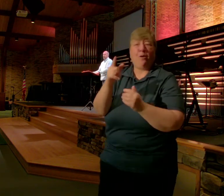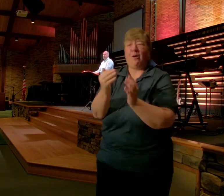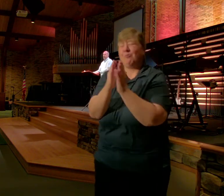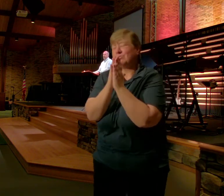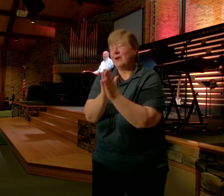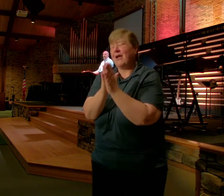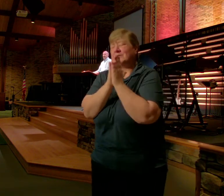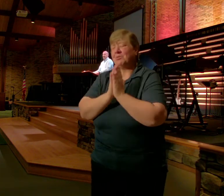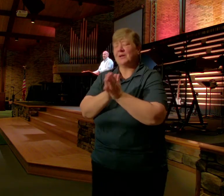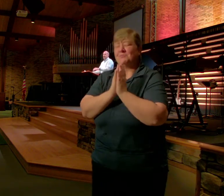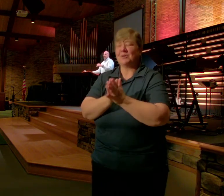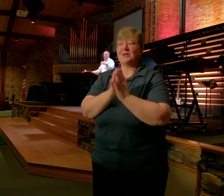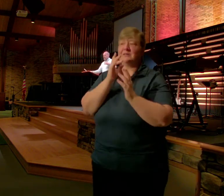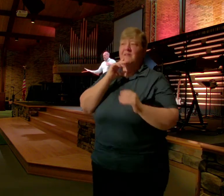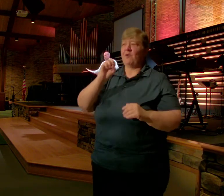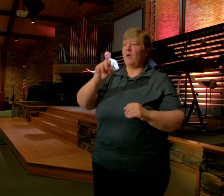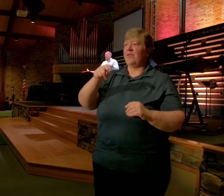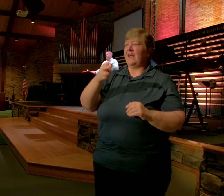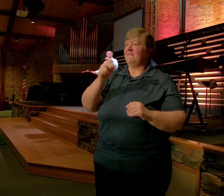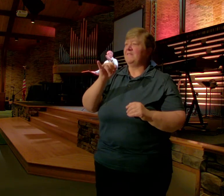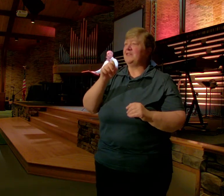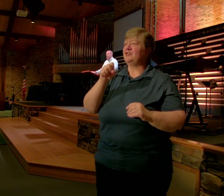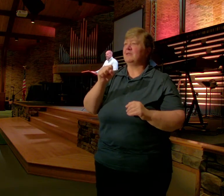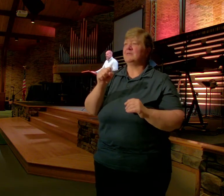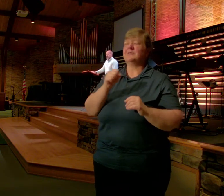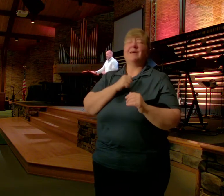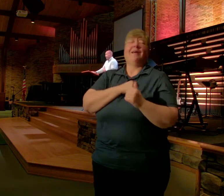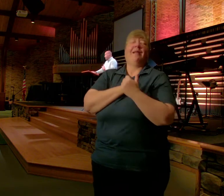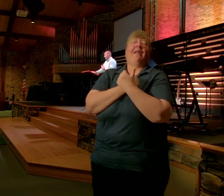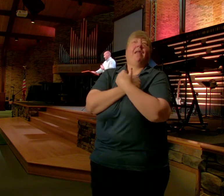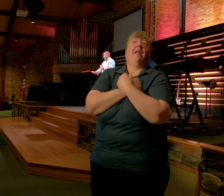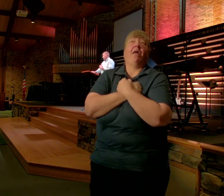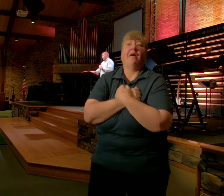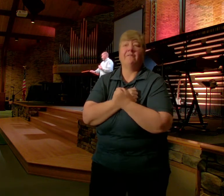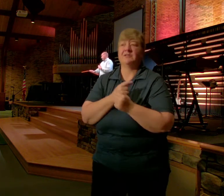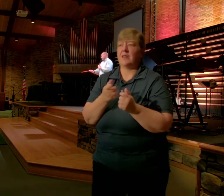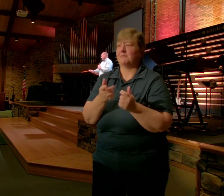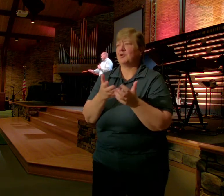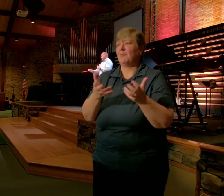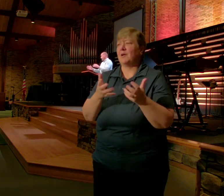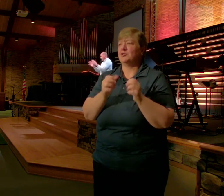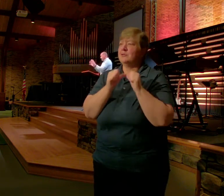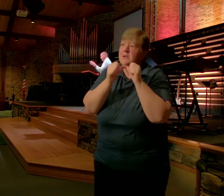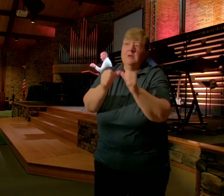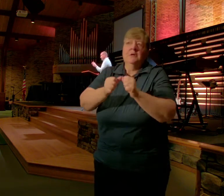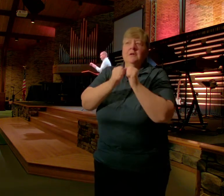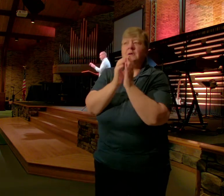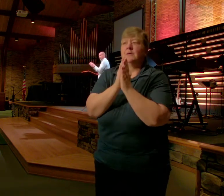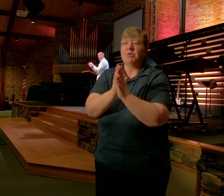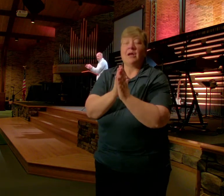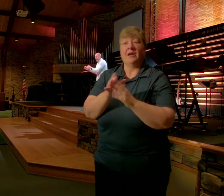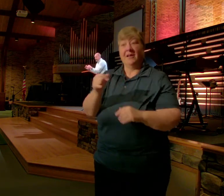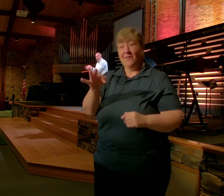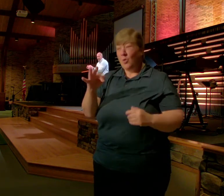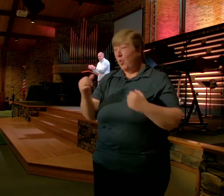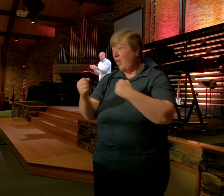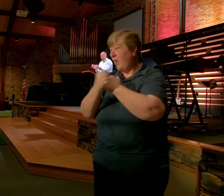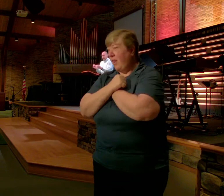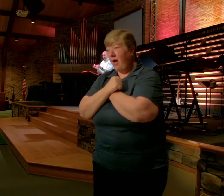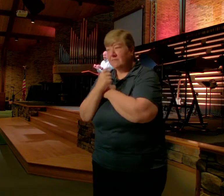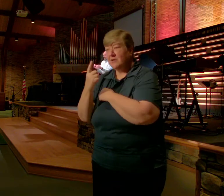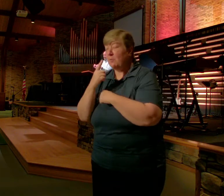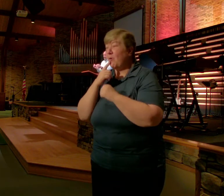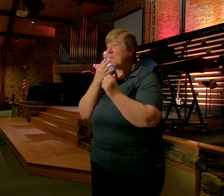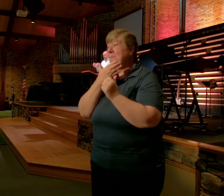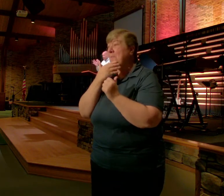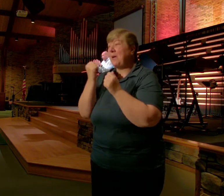Ephesians He loves these Ephesians so much He just will not Stop praying for them If you love someone One of the best gifts You can give